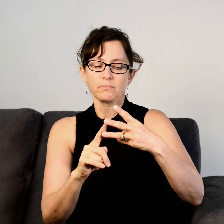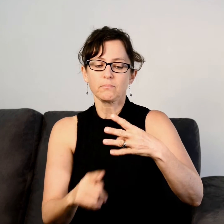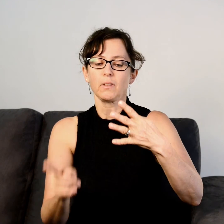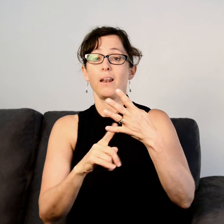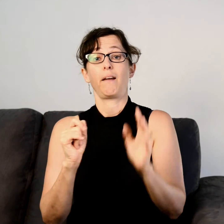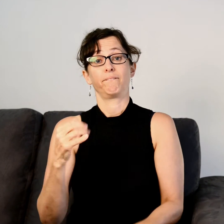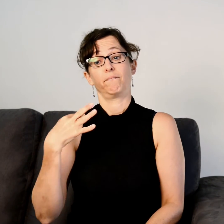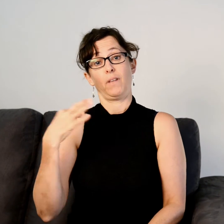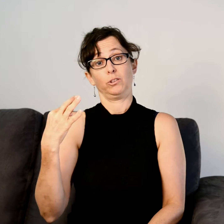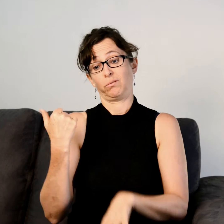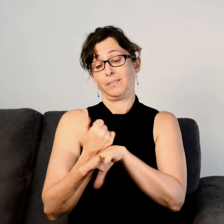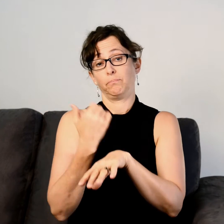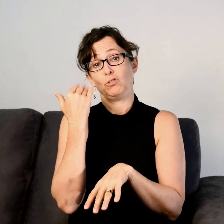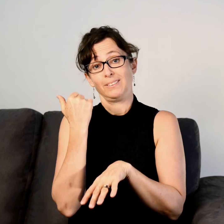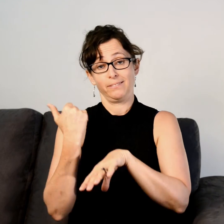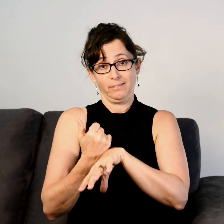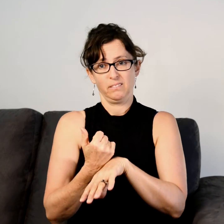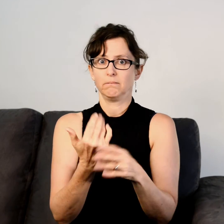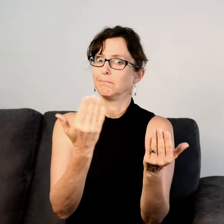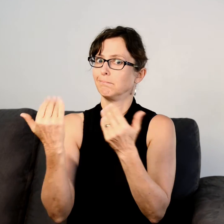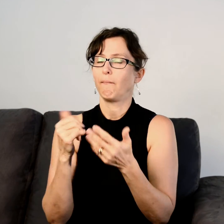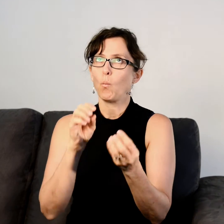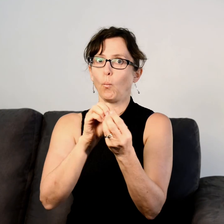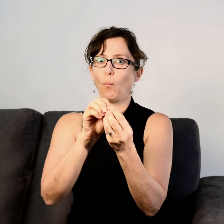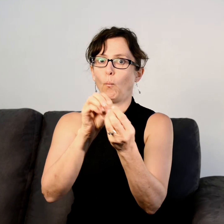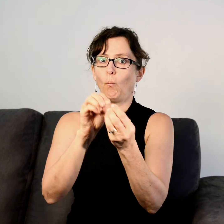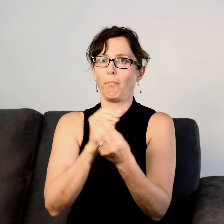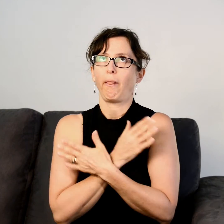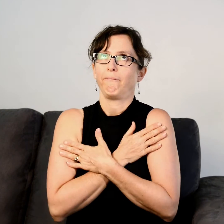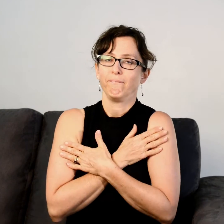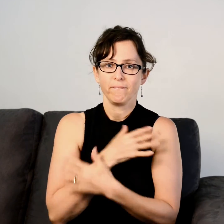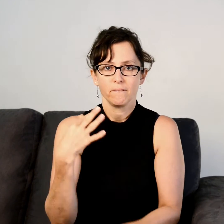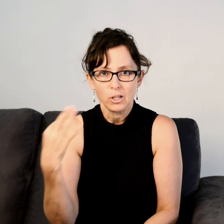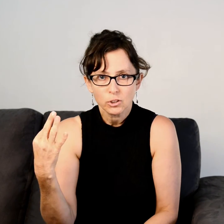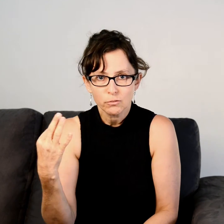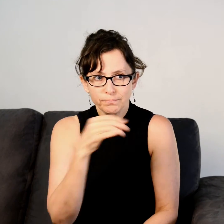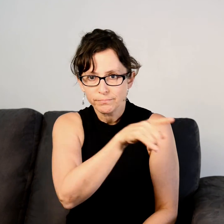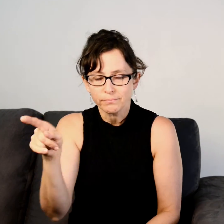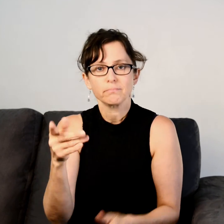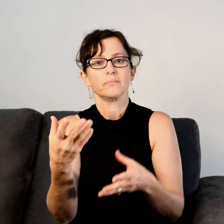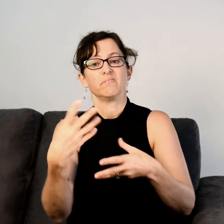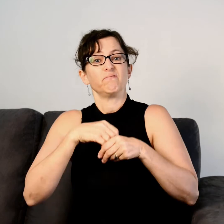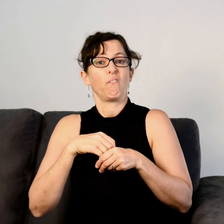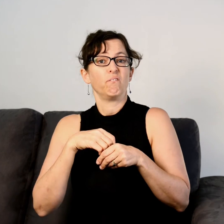Volunteers. We have recently set up a volunteer program where we welcome volunteers to assist in different aspects of the running of the business.